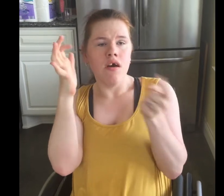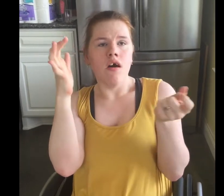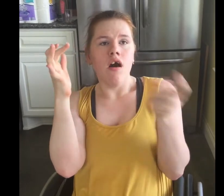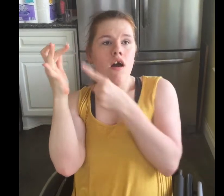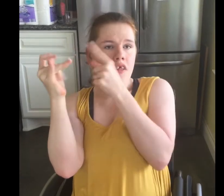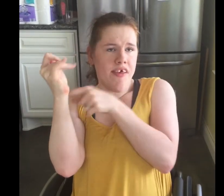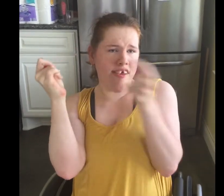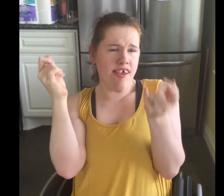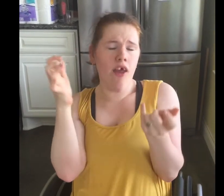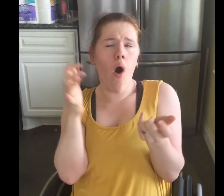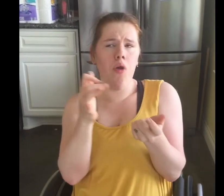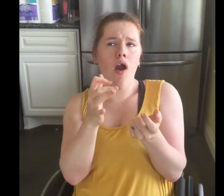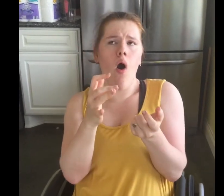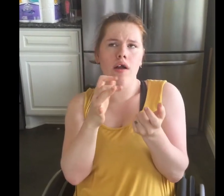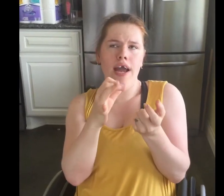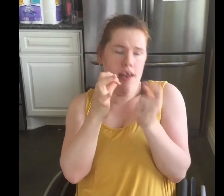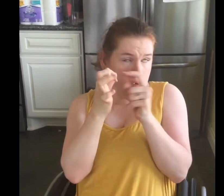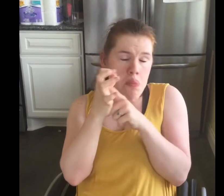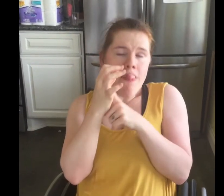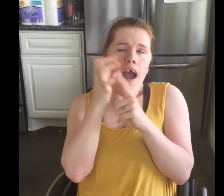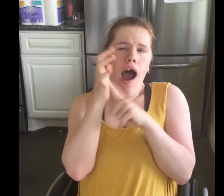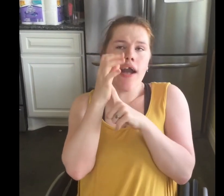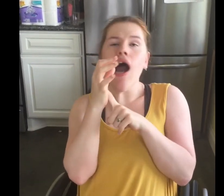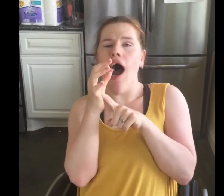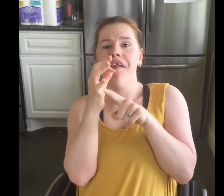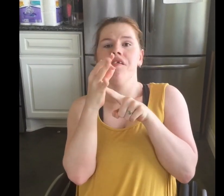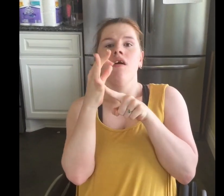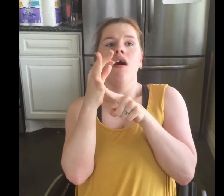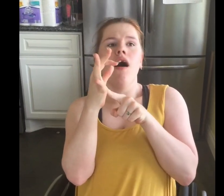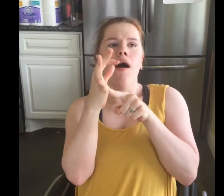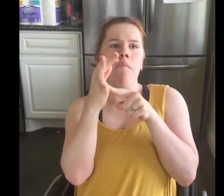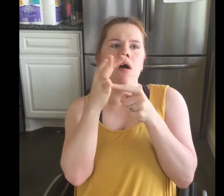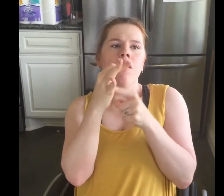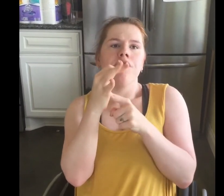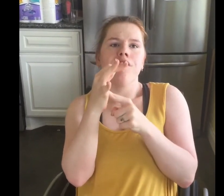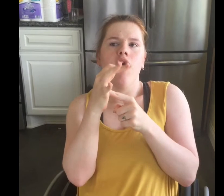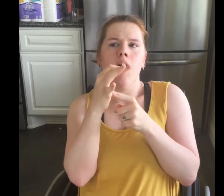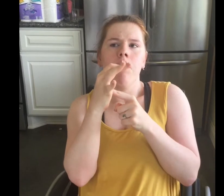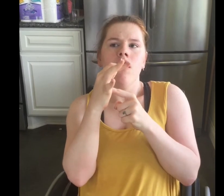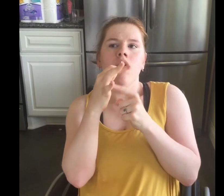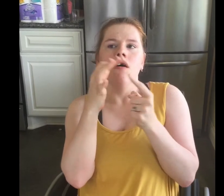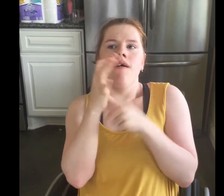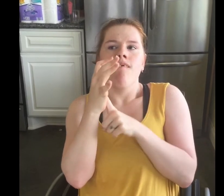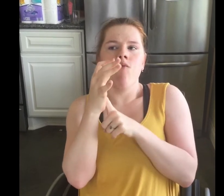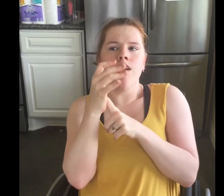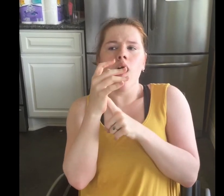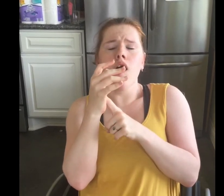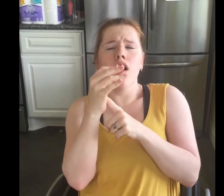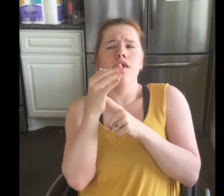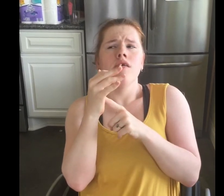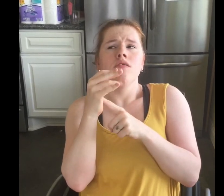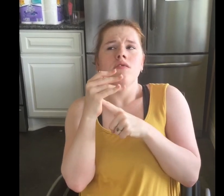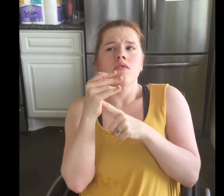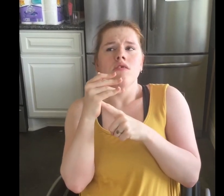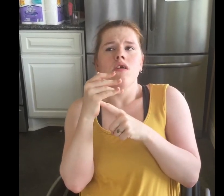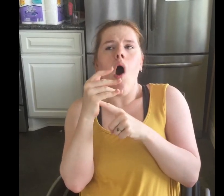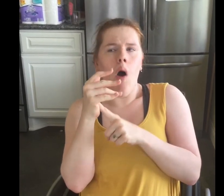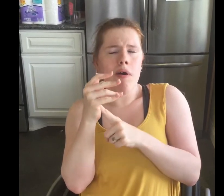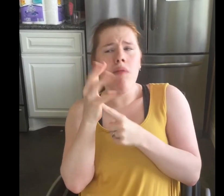this is in the oldie hall again, I got some vanilla almond